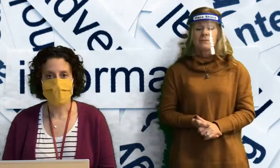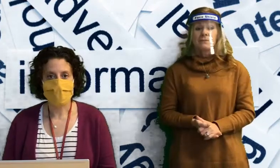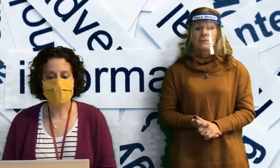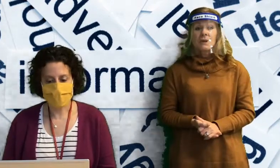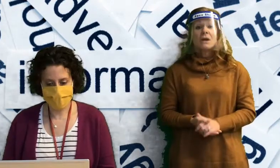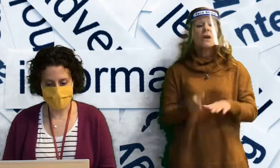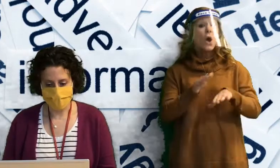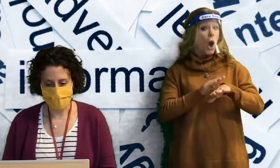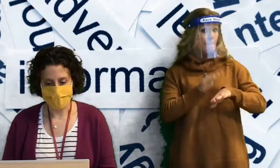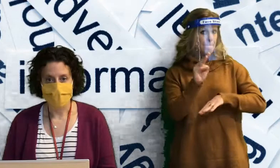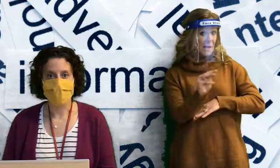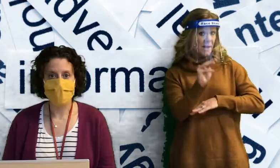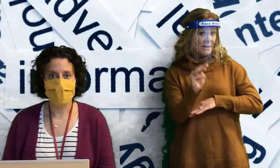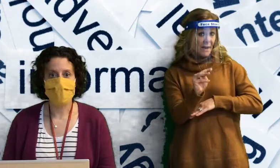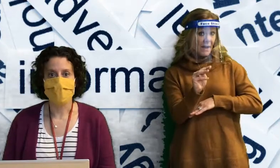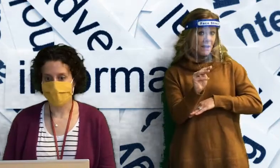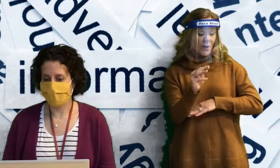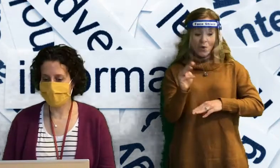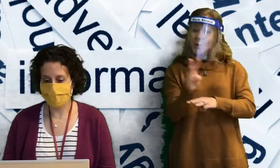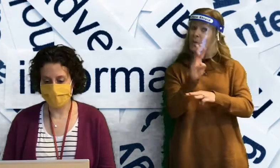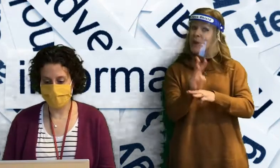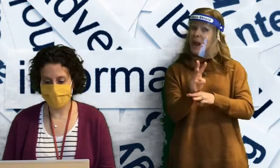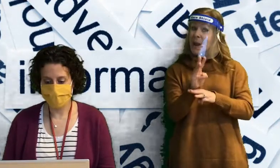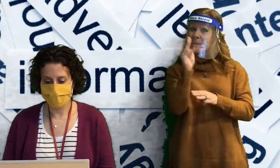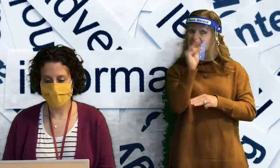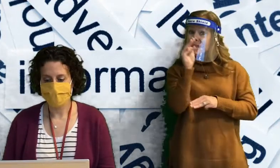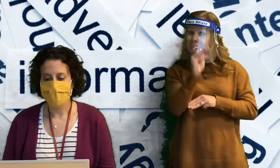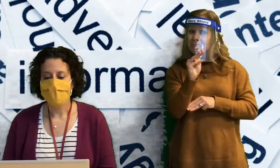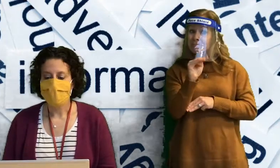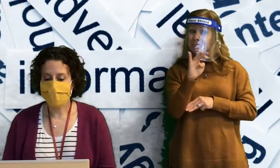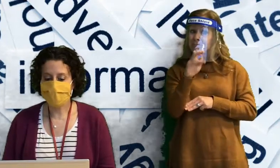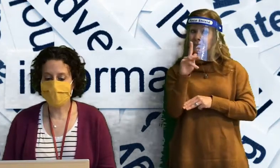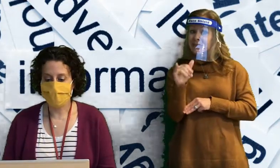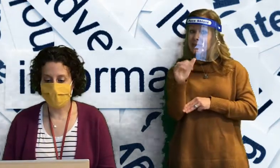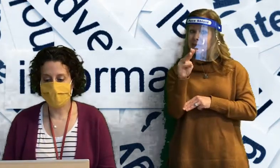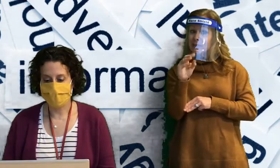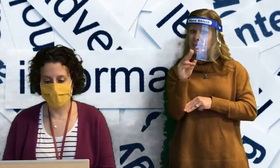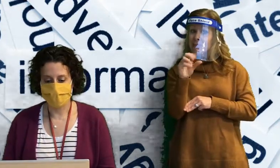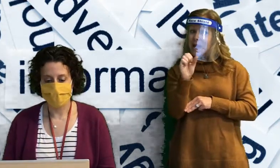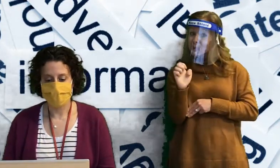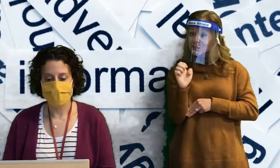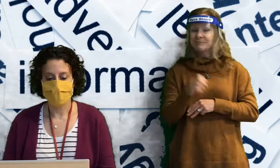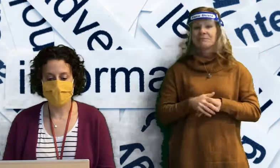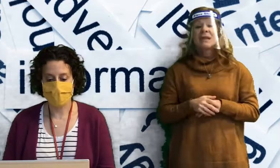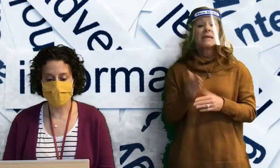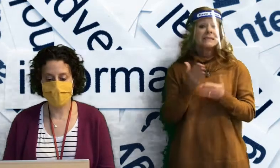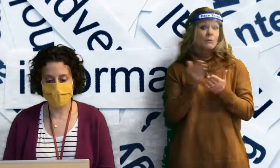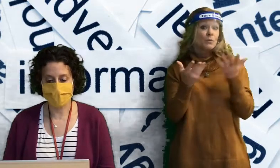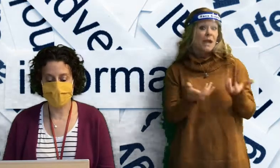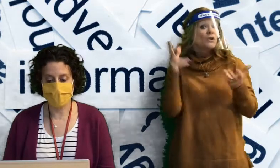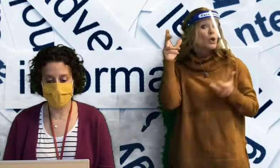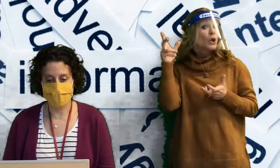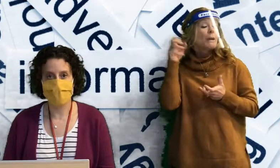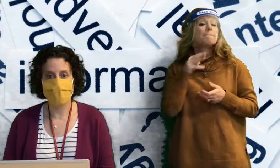On Monday, wear Mickey Mouse. Some of you may have heard that Ms.